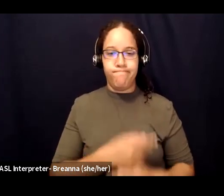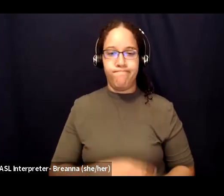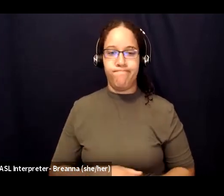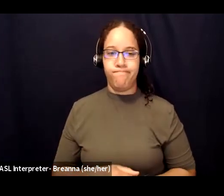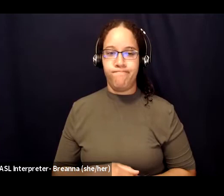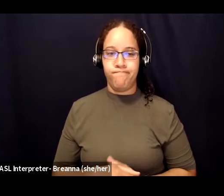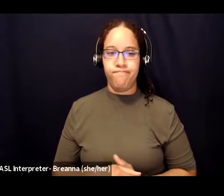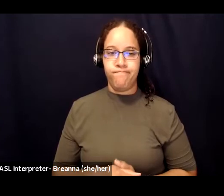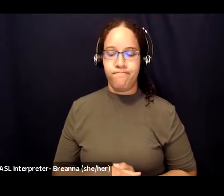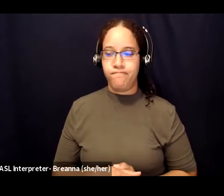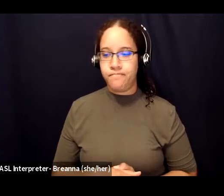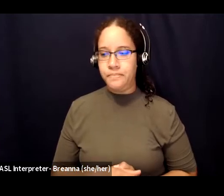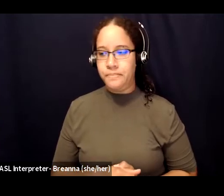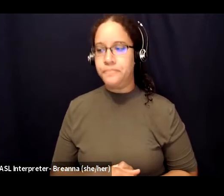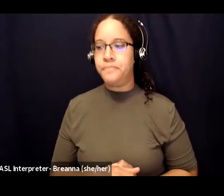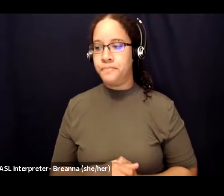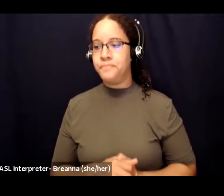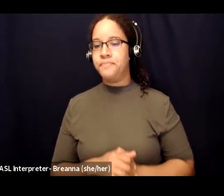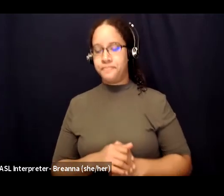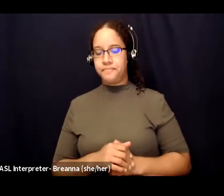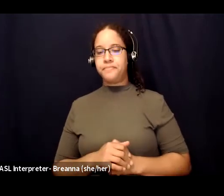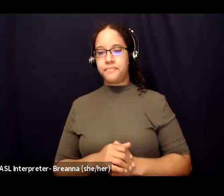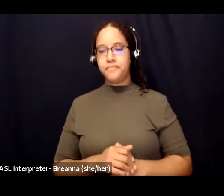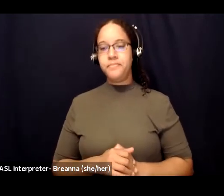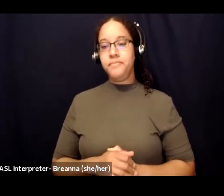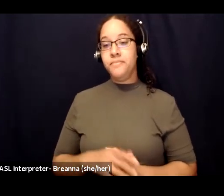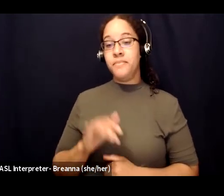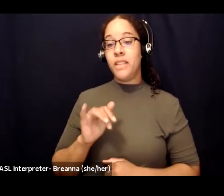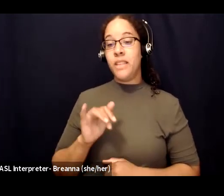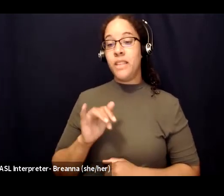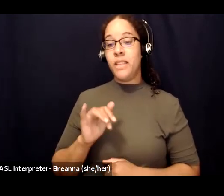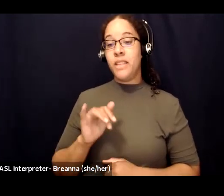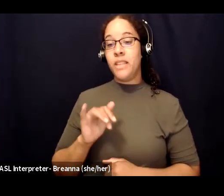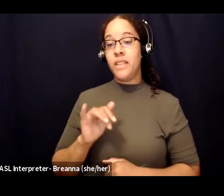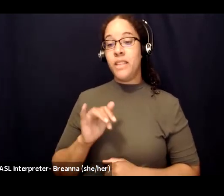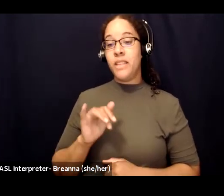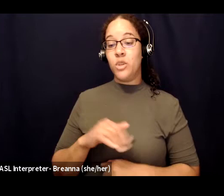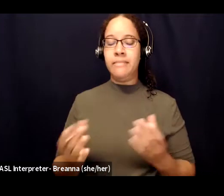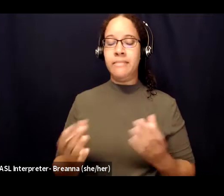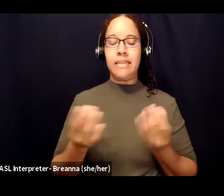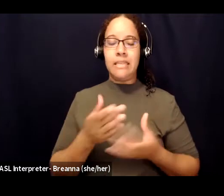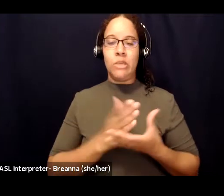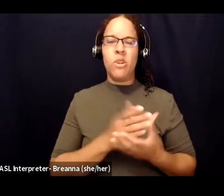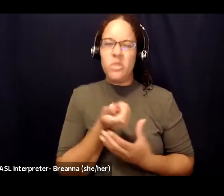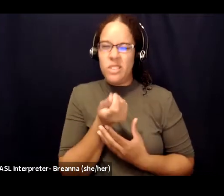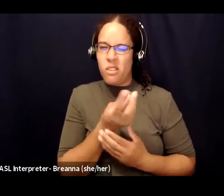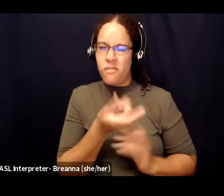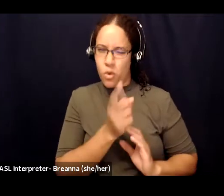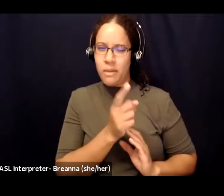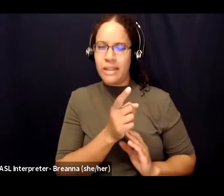So that's just a few minutes from that meditation and I encourage you to listen to the rest of